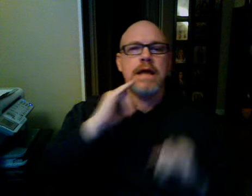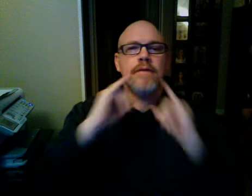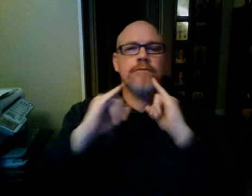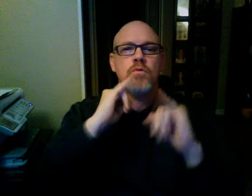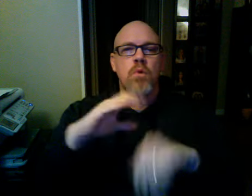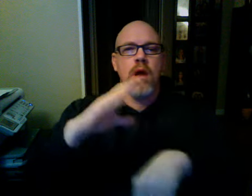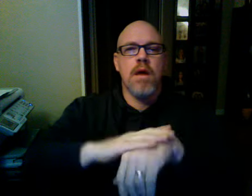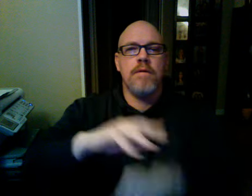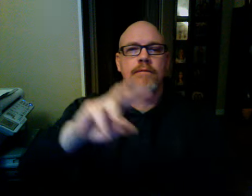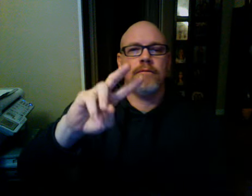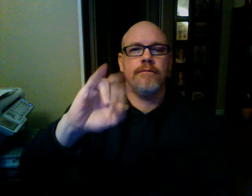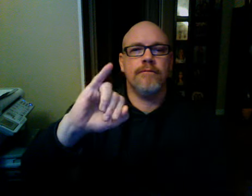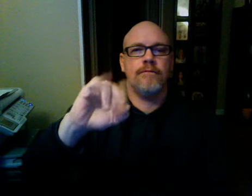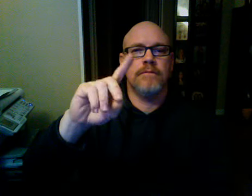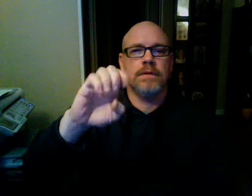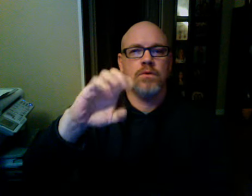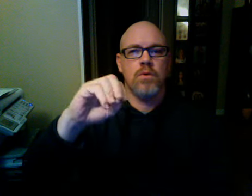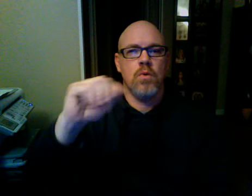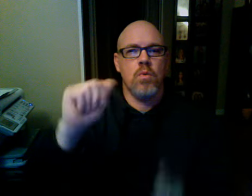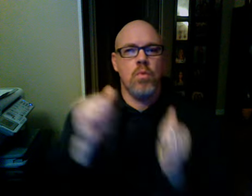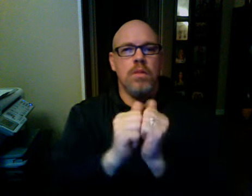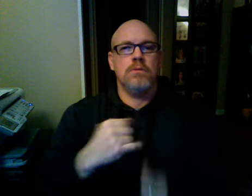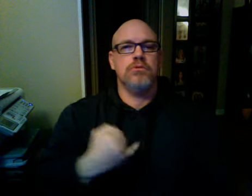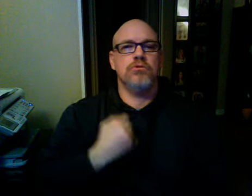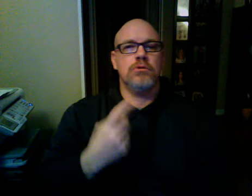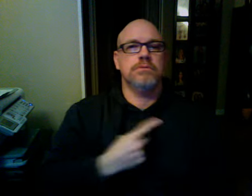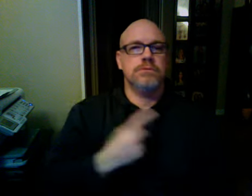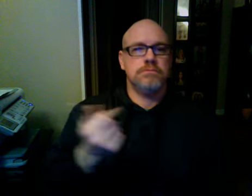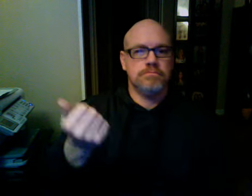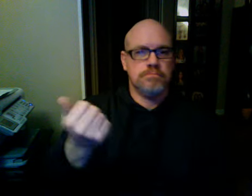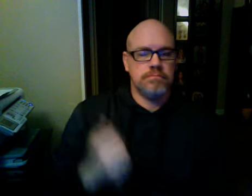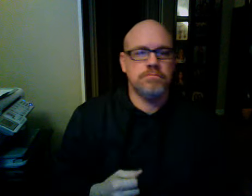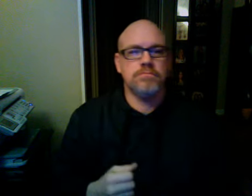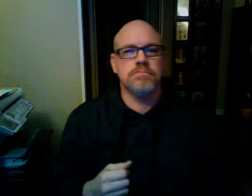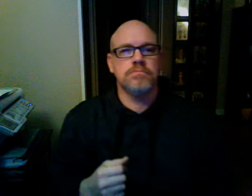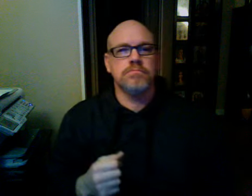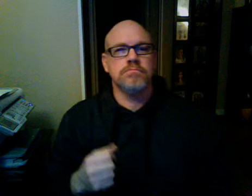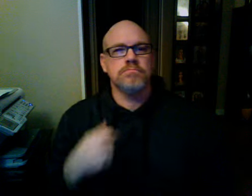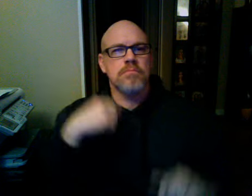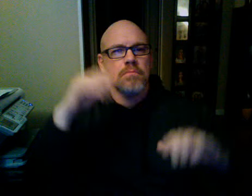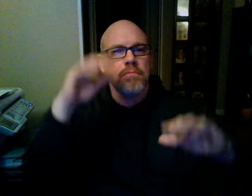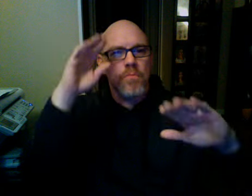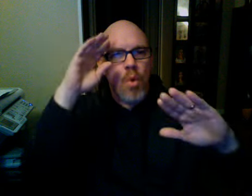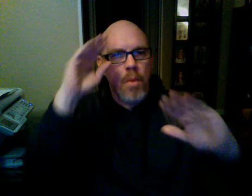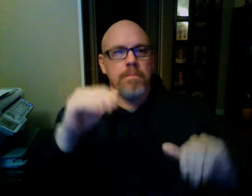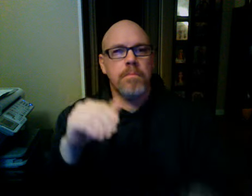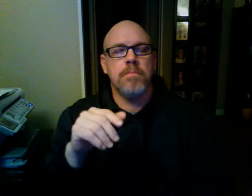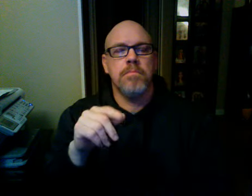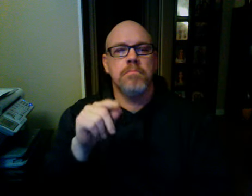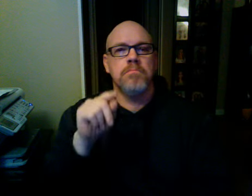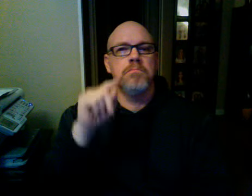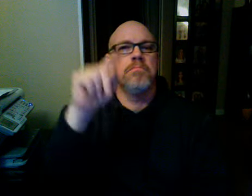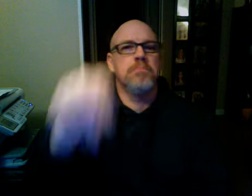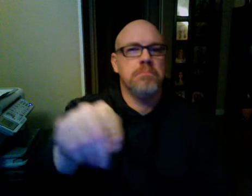because that's why he's one of the greatest coaches in any sport,